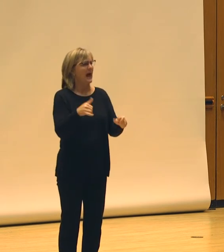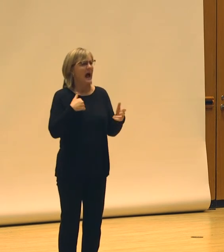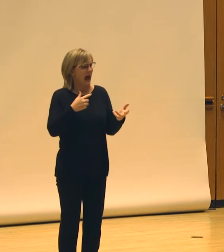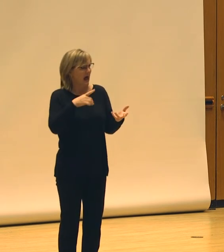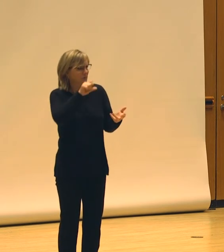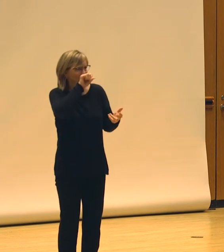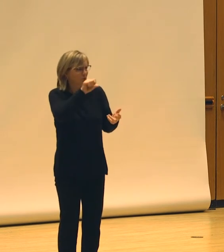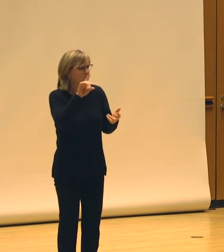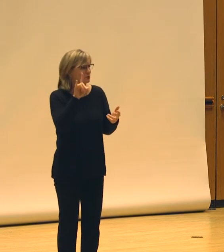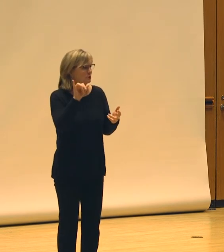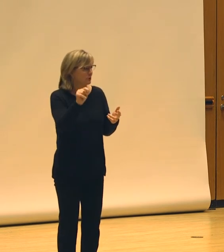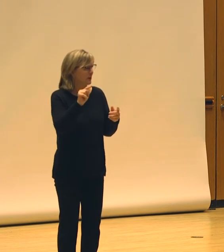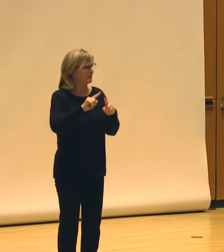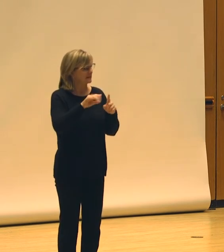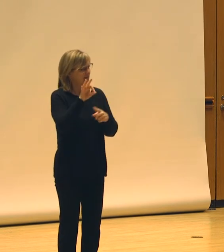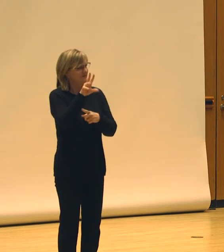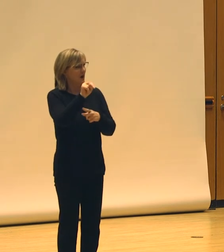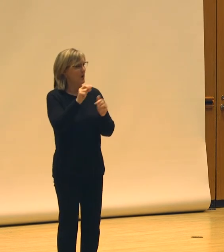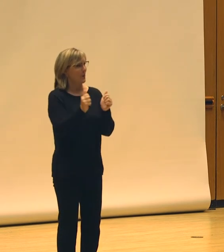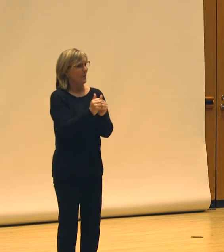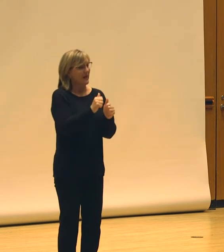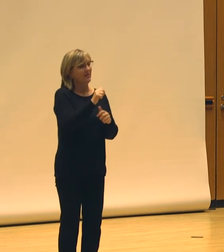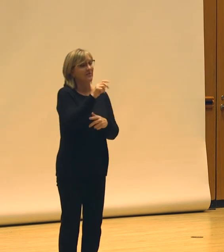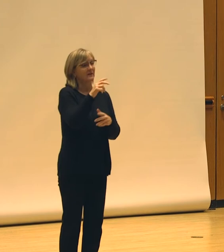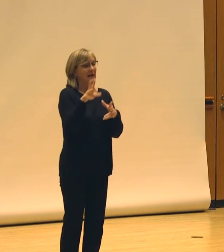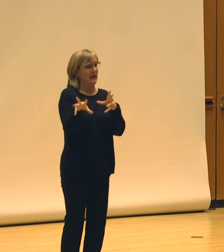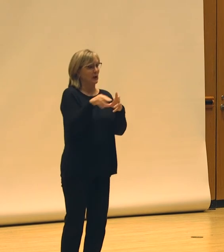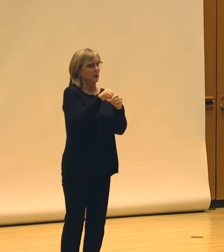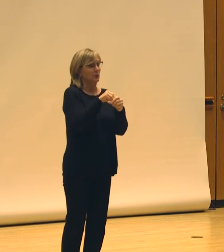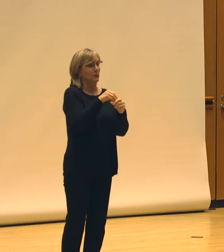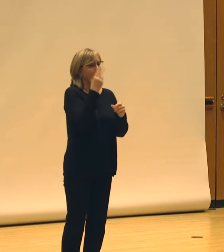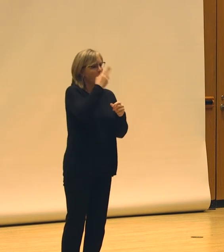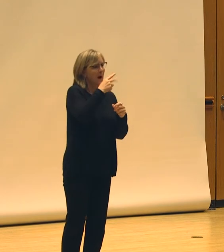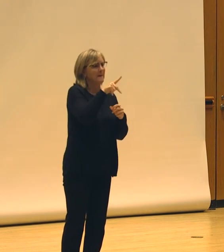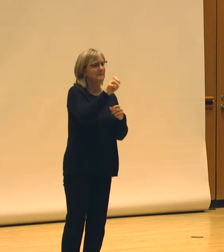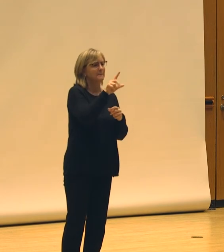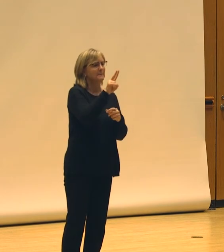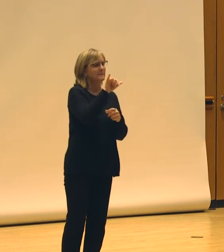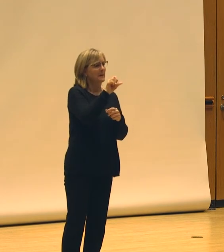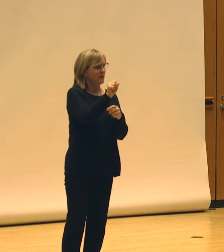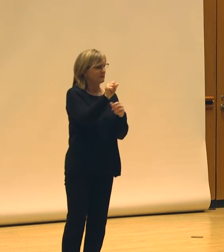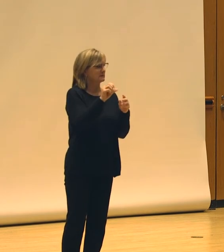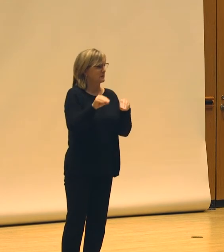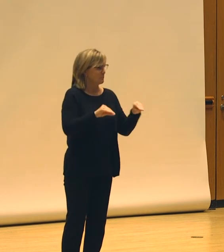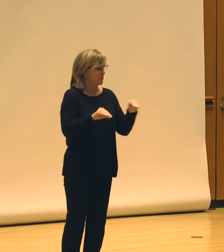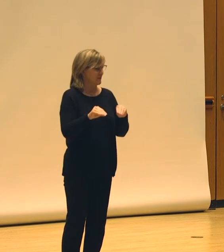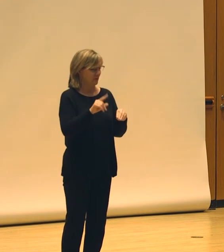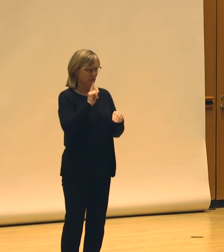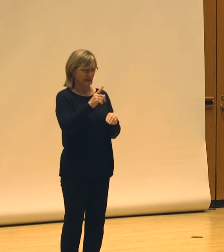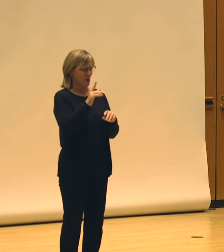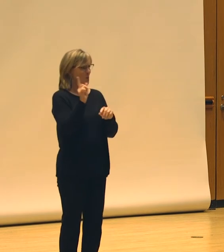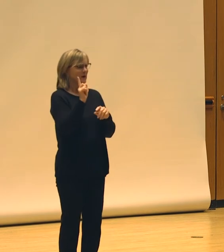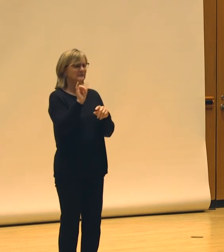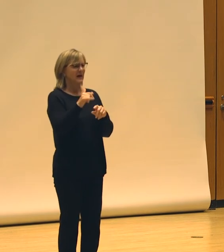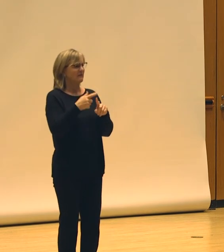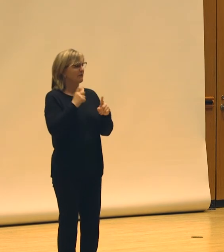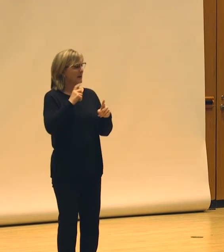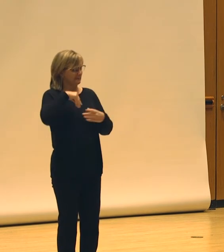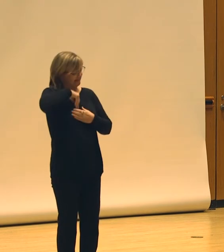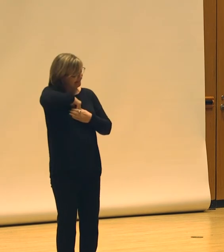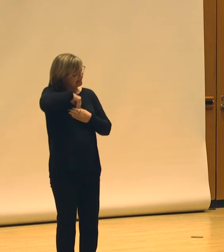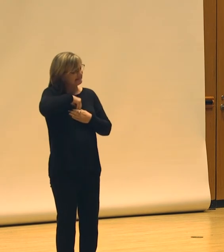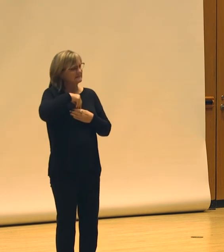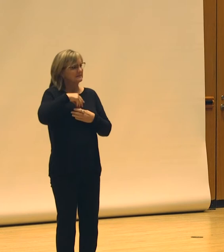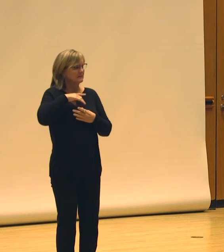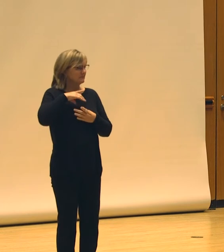But how fun it is to do that with this pelvis movement and know that it's actually coming from this place deep inside my DNA, deep inside my